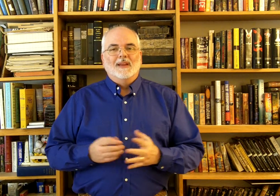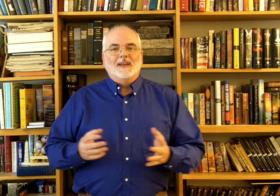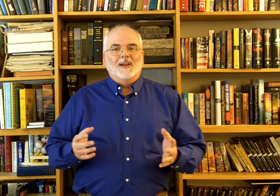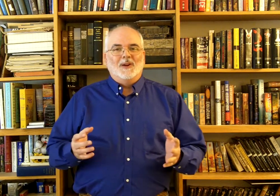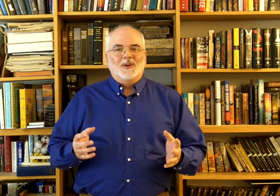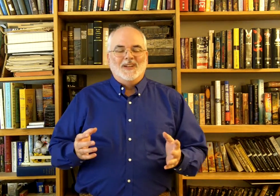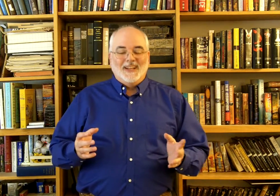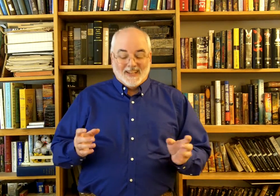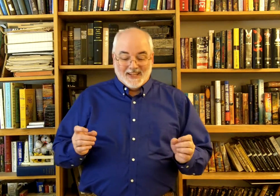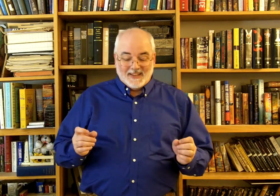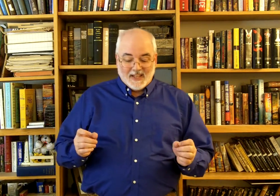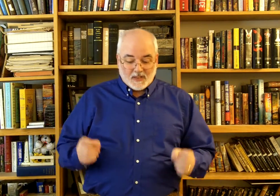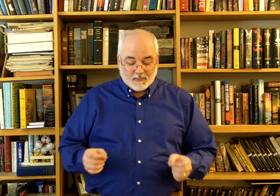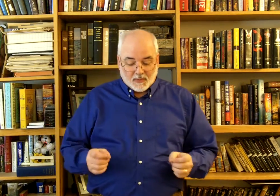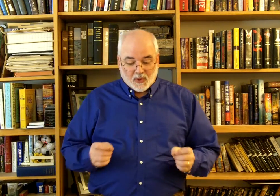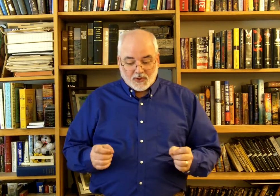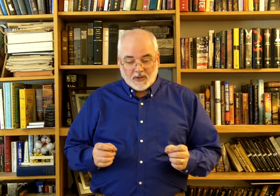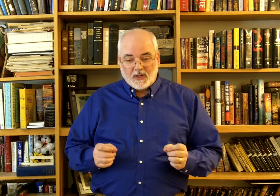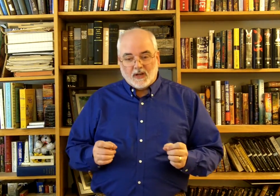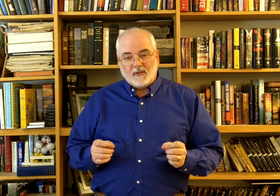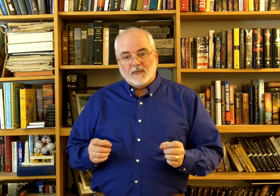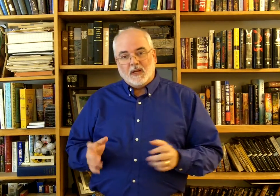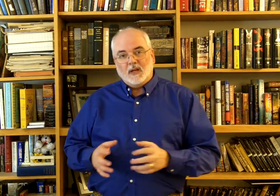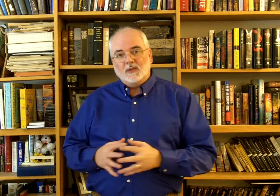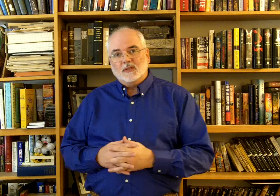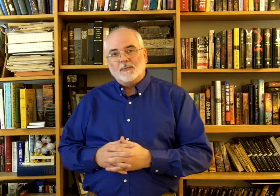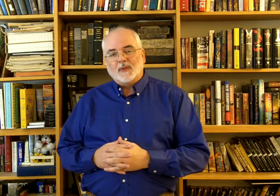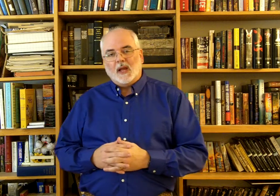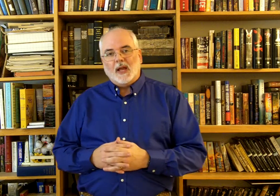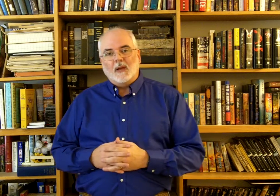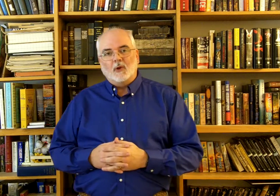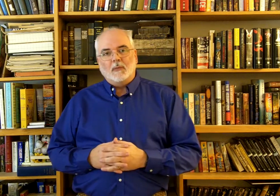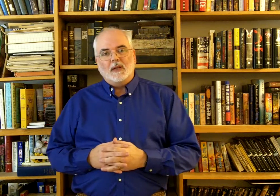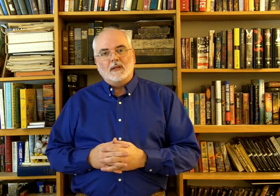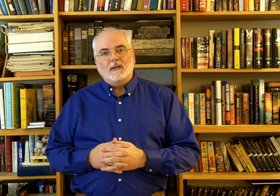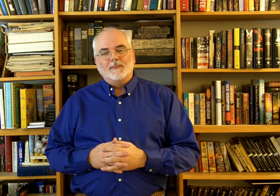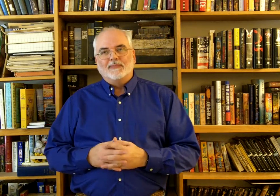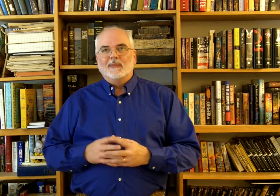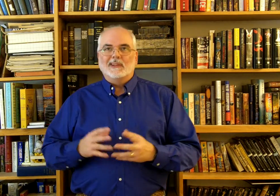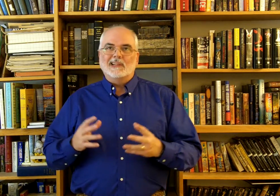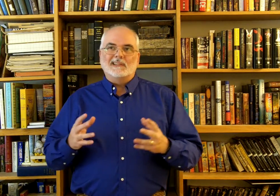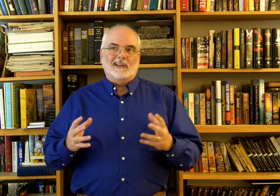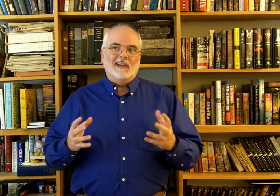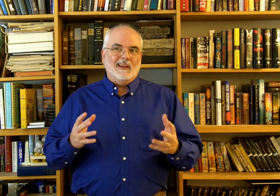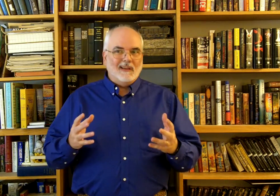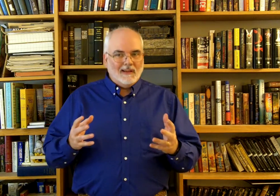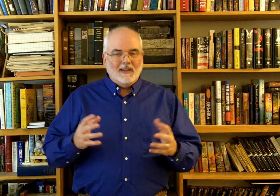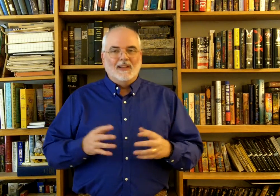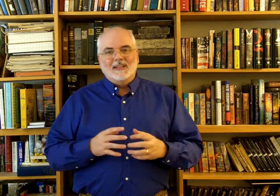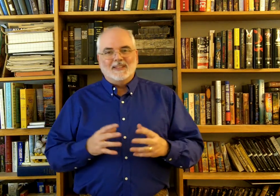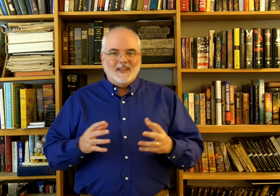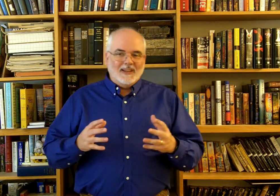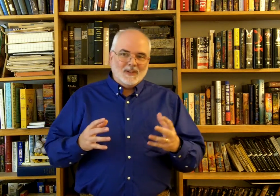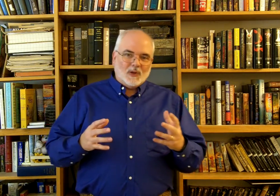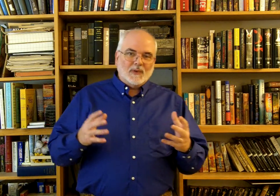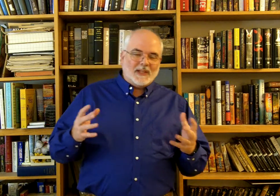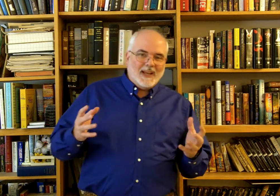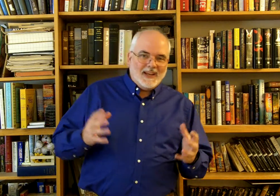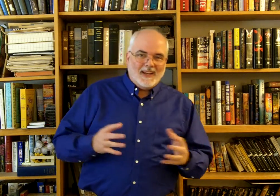Hello! In this portion of the videos, I am going to be singing? Singing is overstating it.